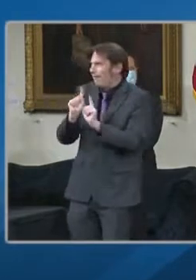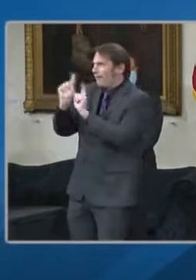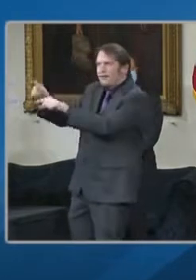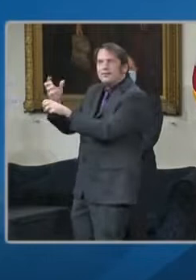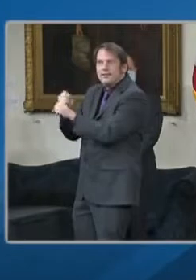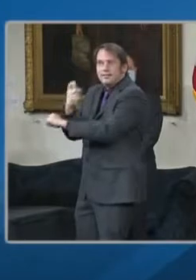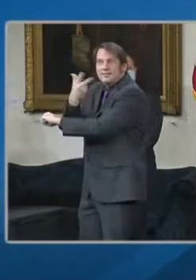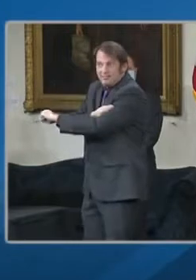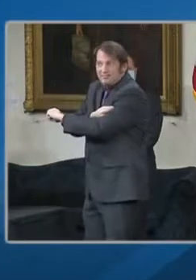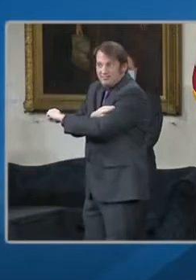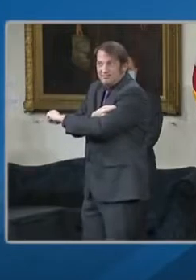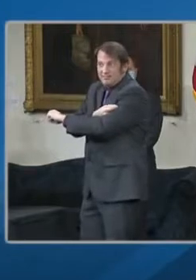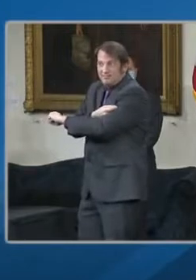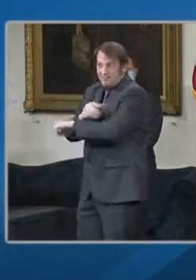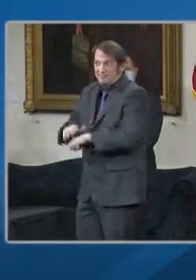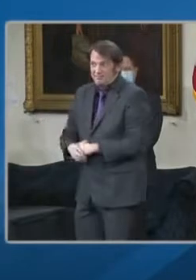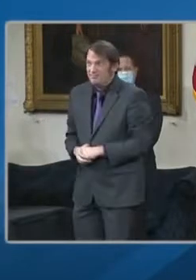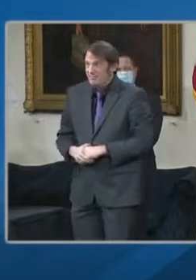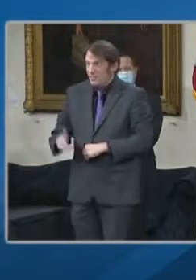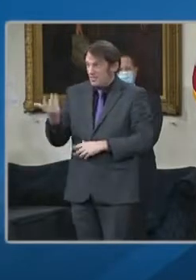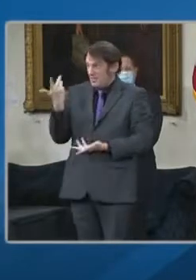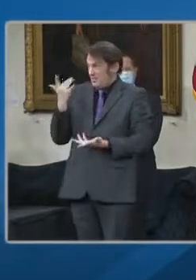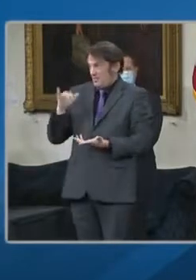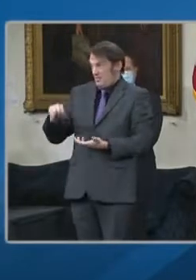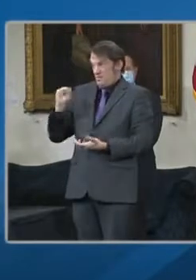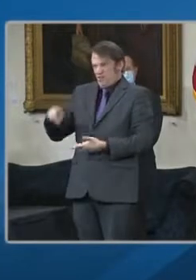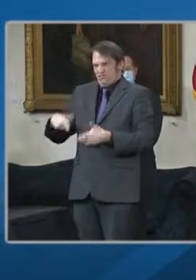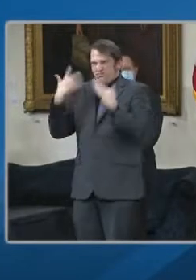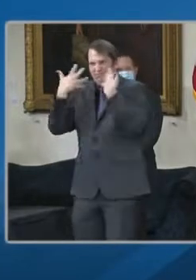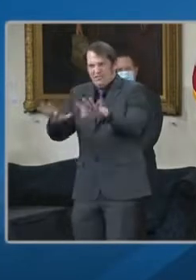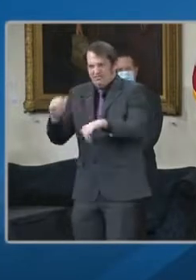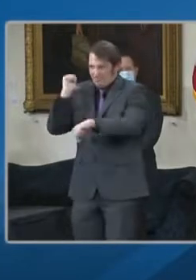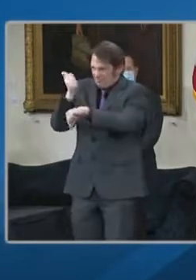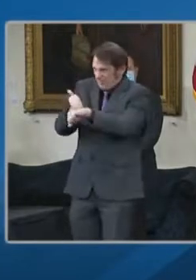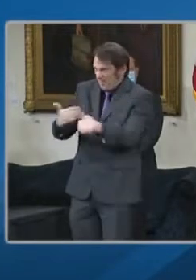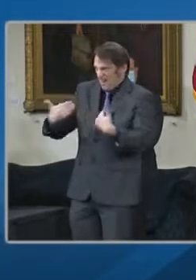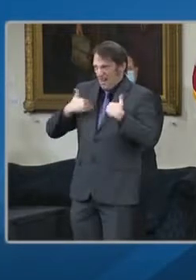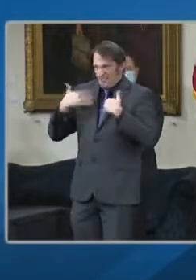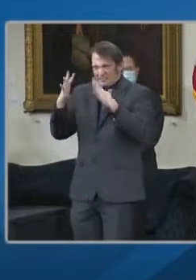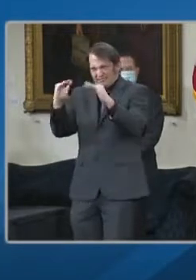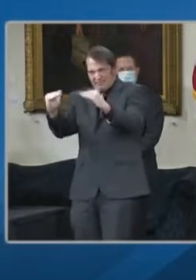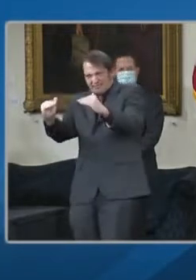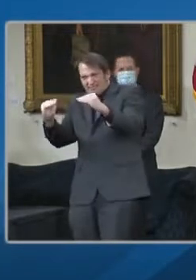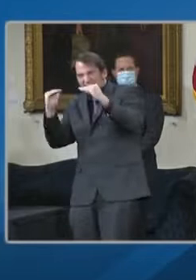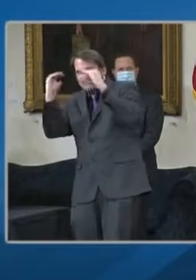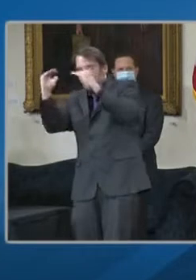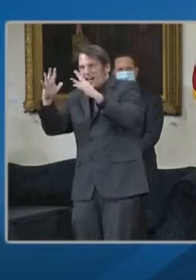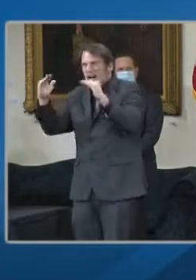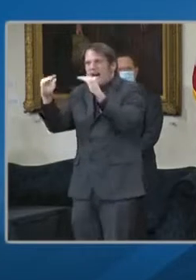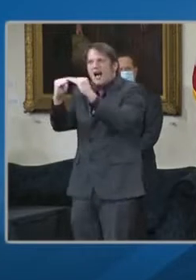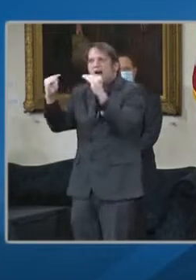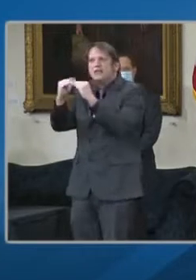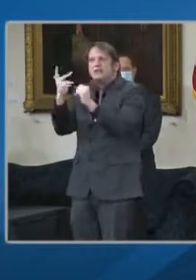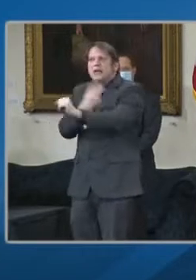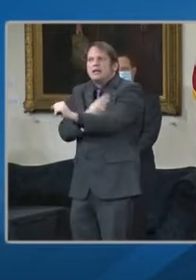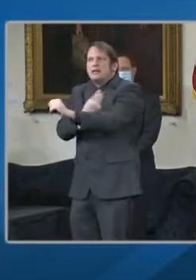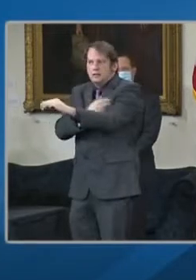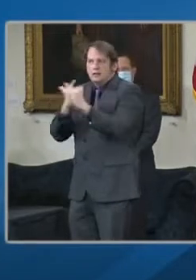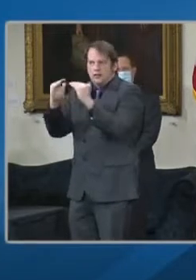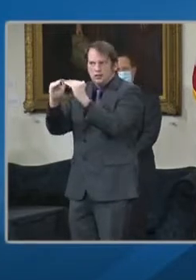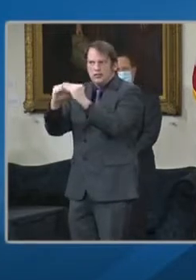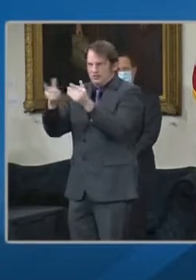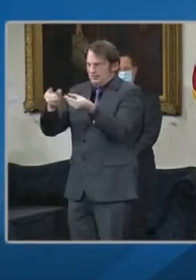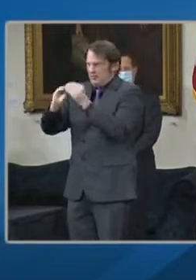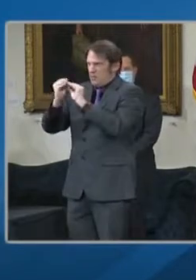Maryland created the most advanced equity plan in the country, which continues to focus like a laser